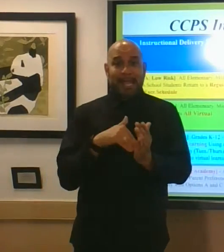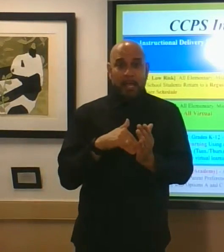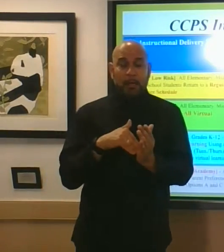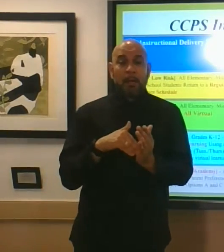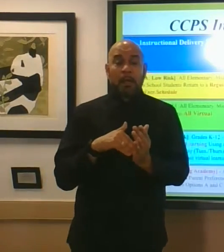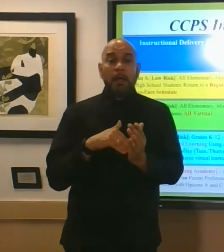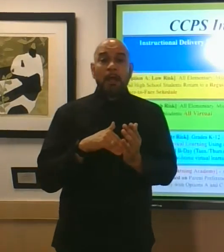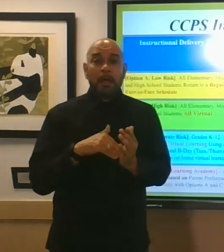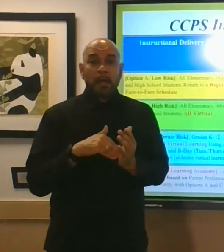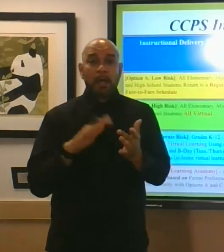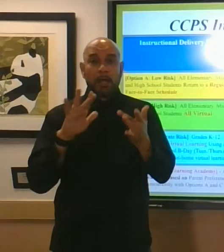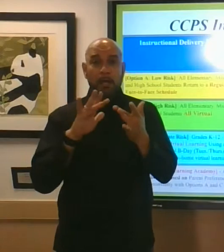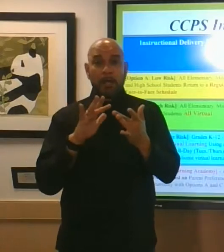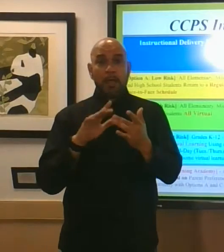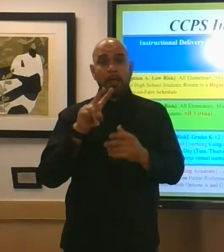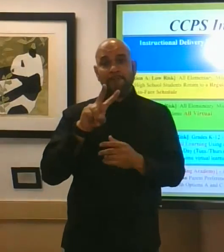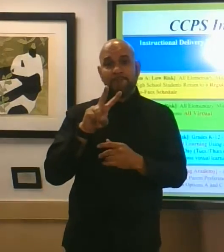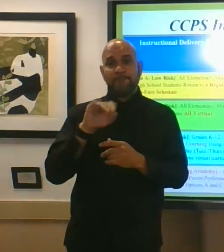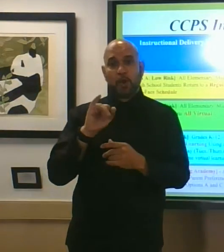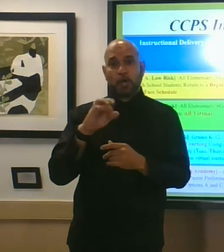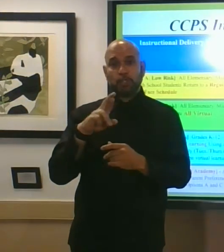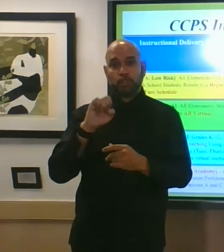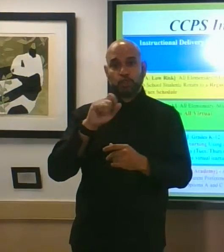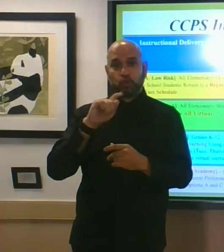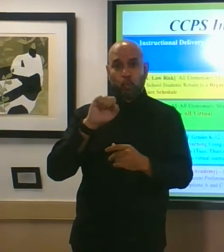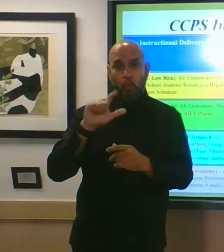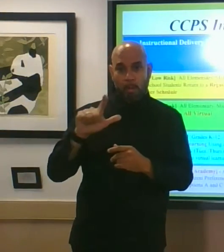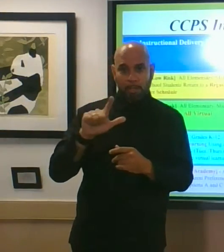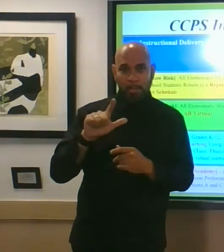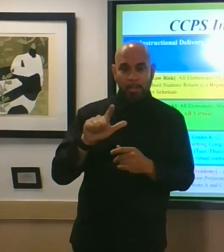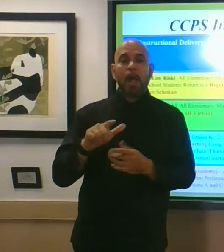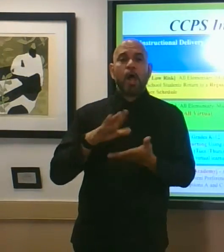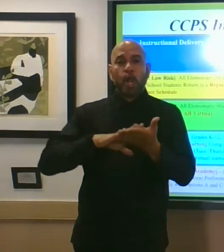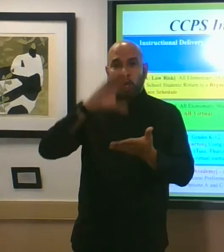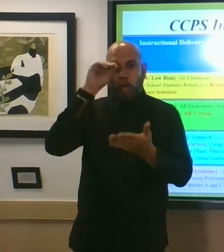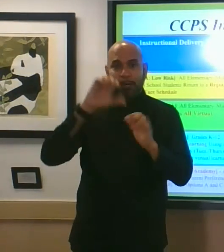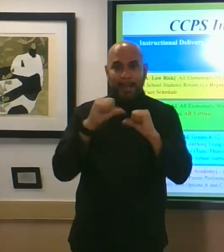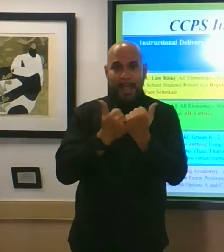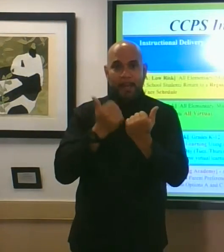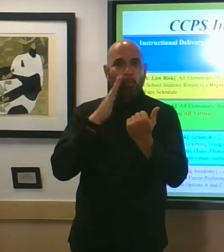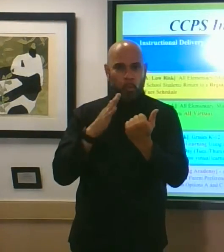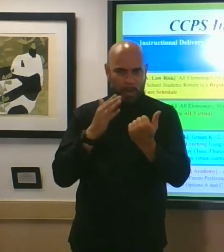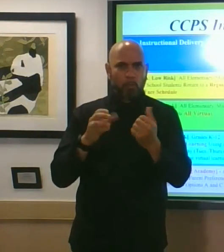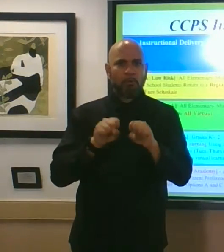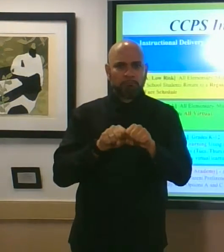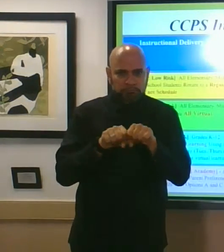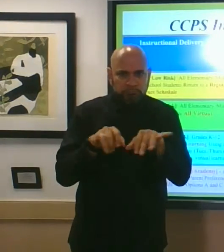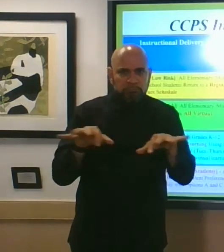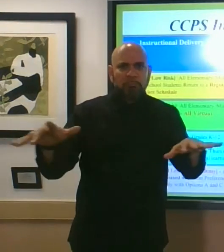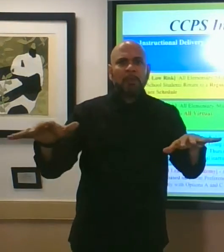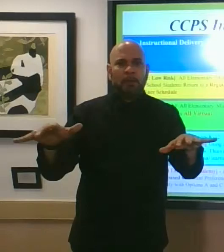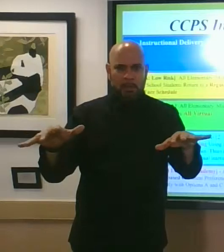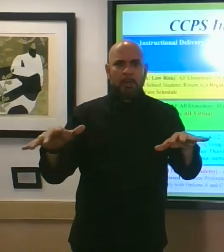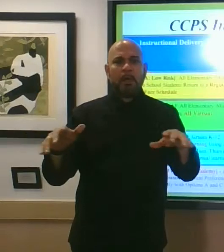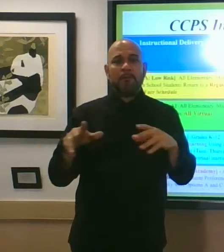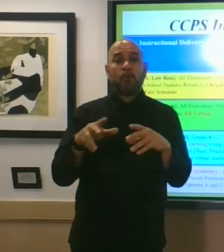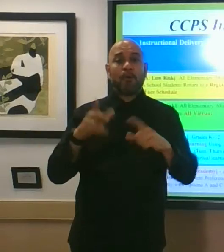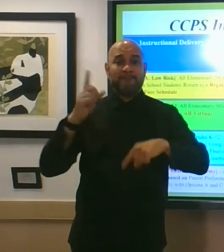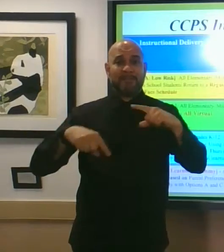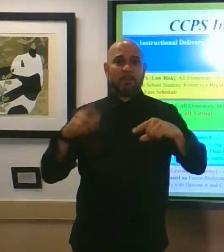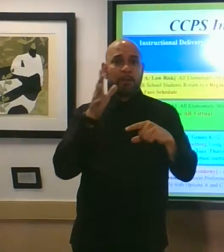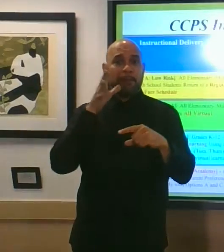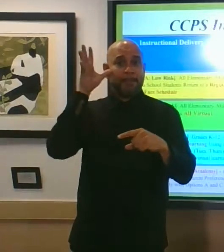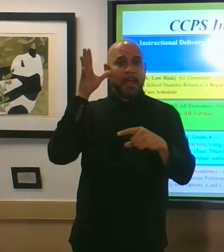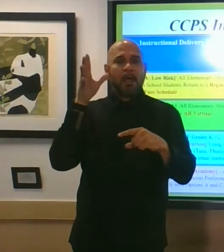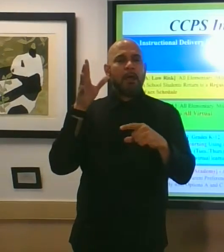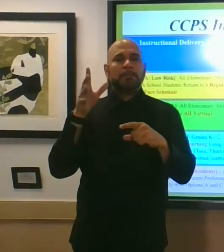academy we will roll that out with some very specific uh areas uh process for parents to sign up things